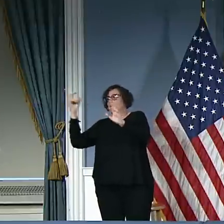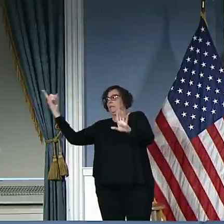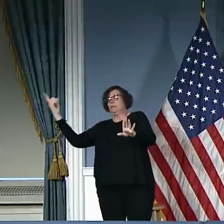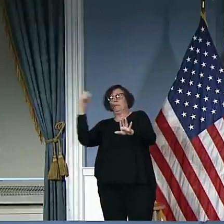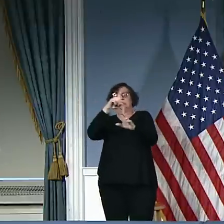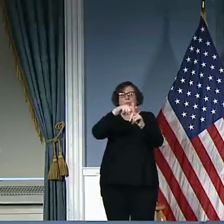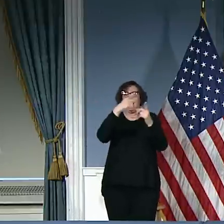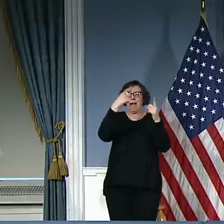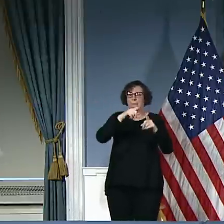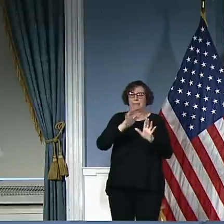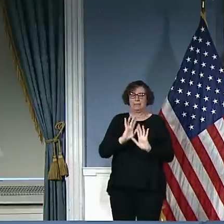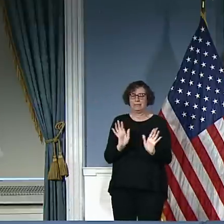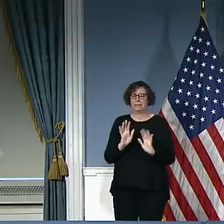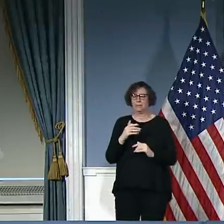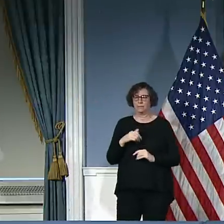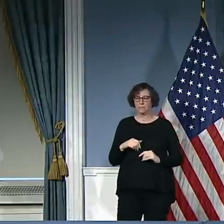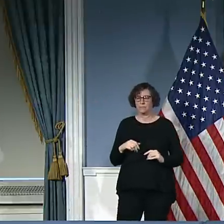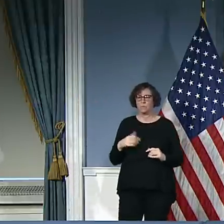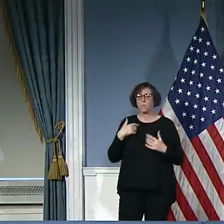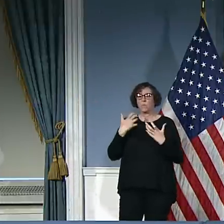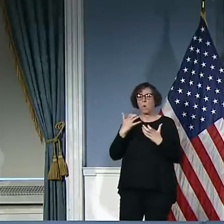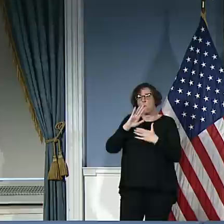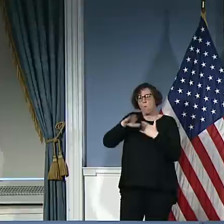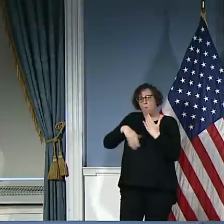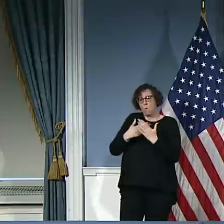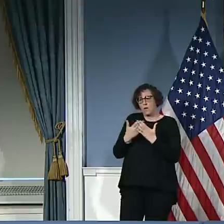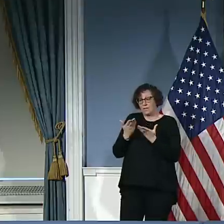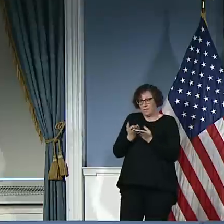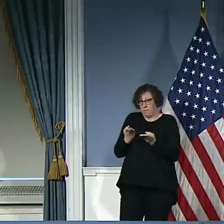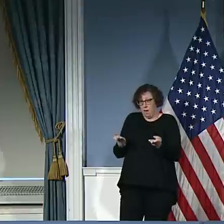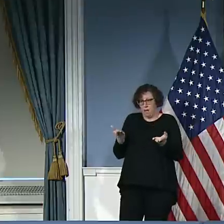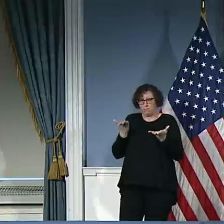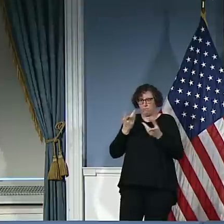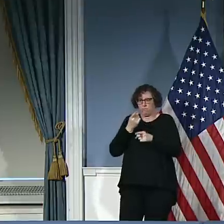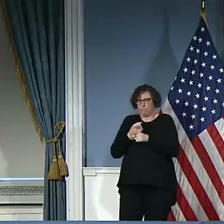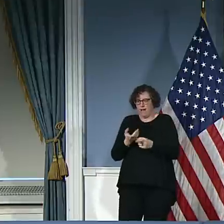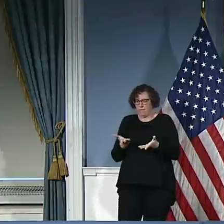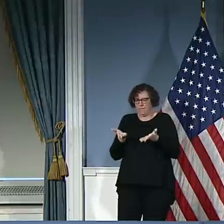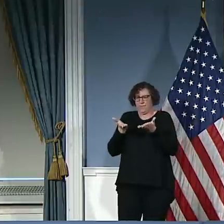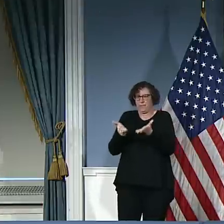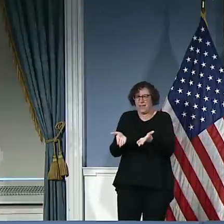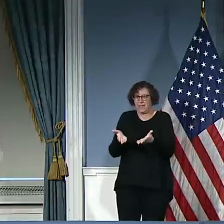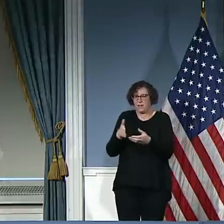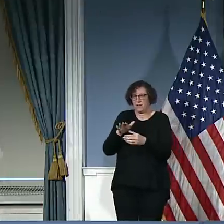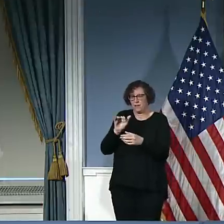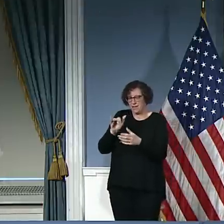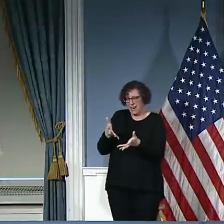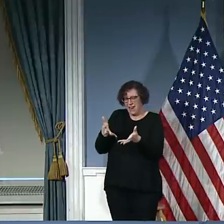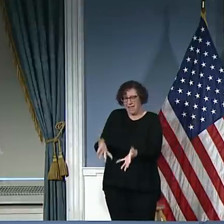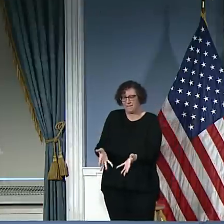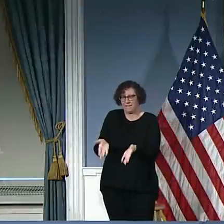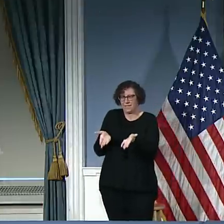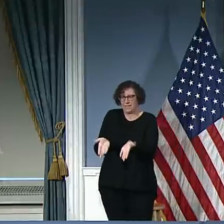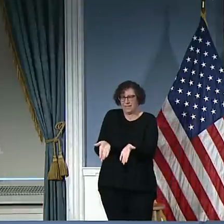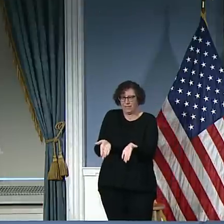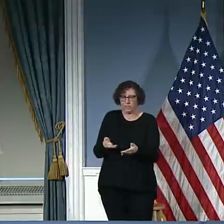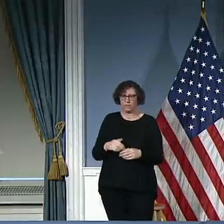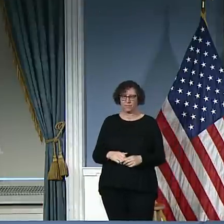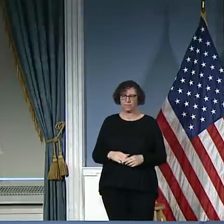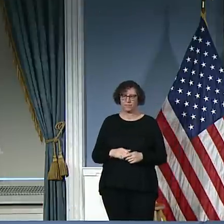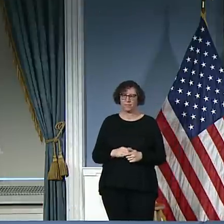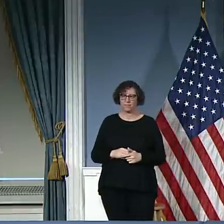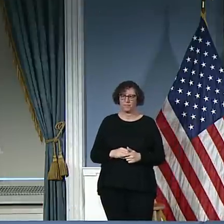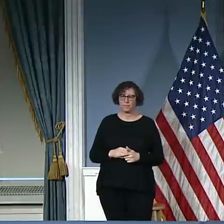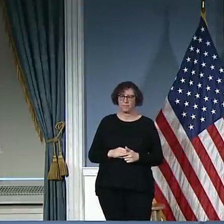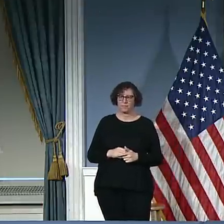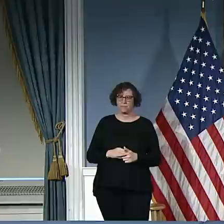I think just to add on to what the mayor said about then possibly using it for other types of operations, you know,